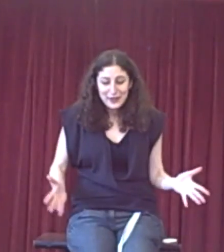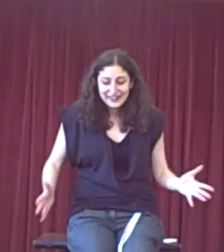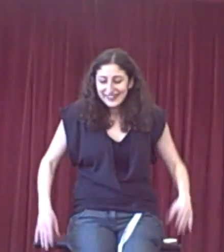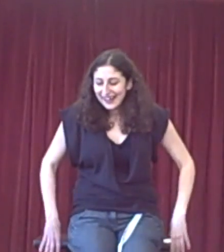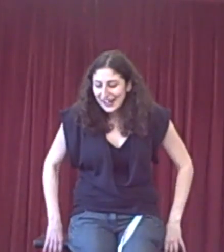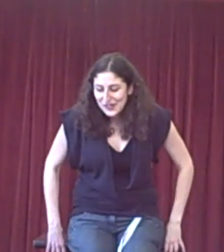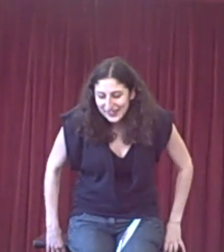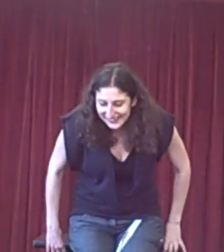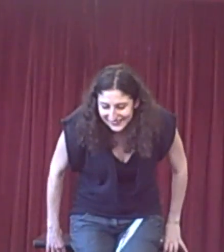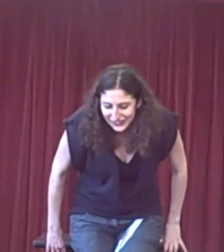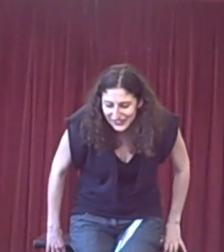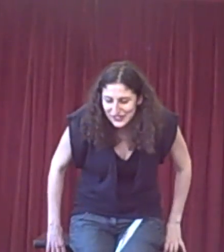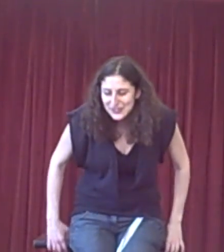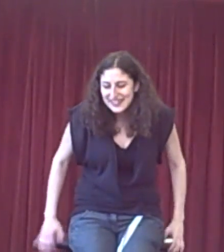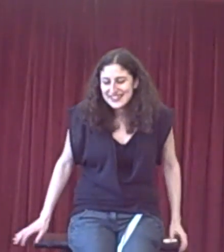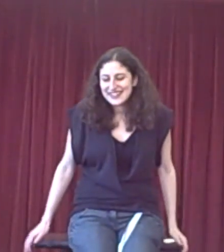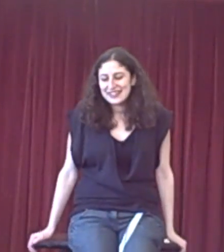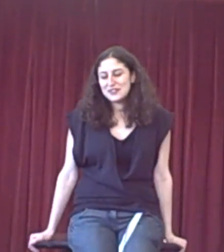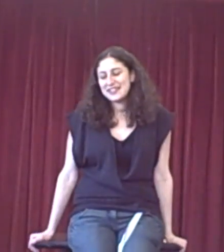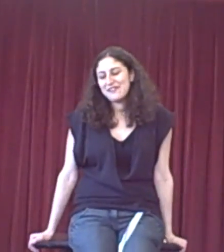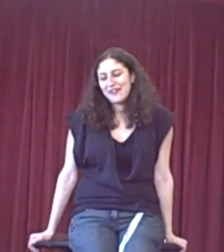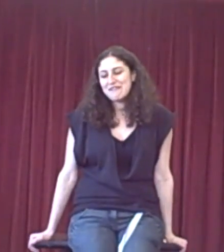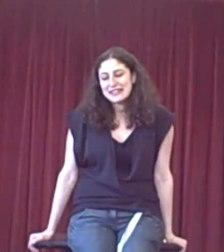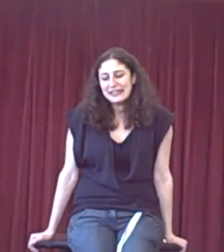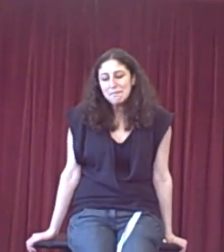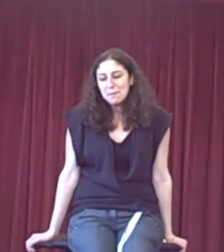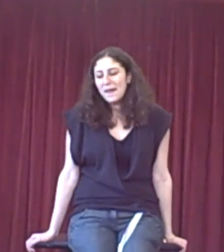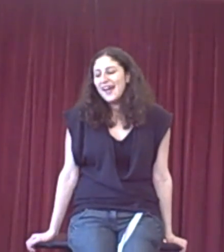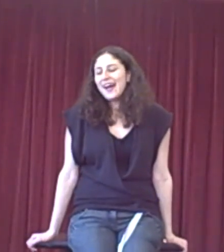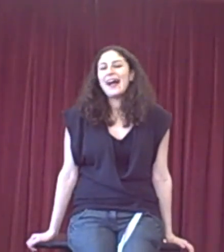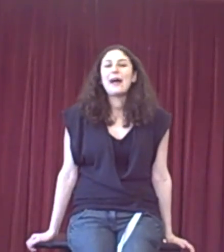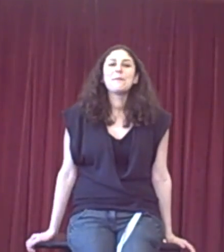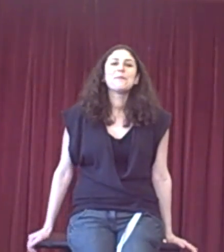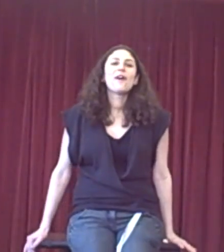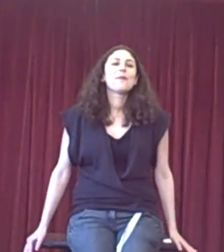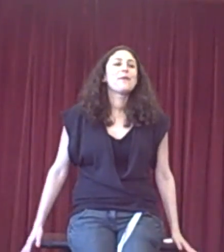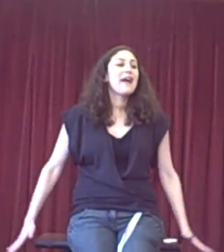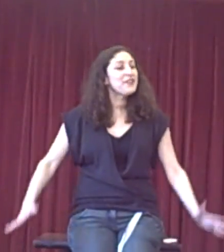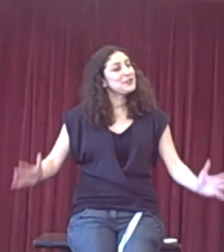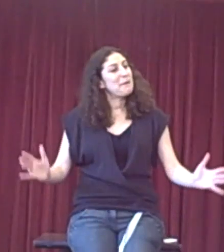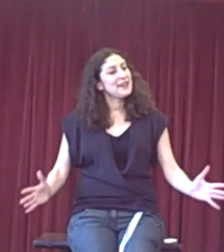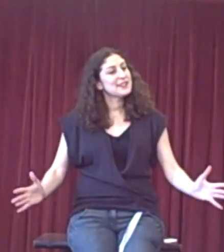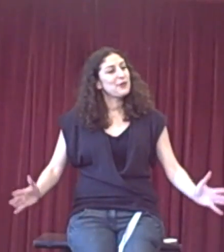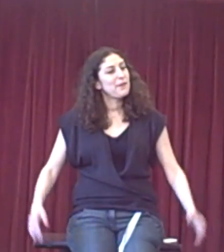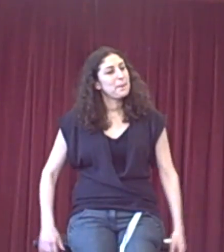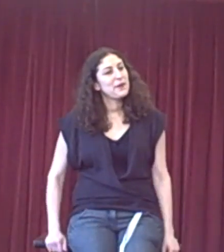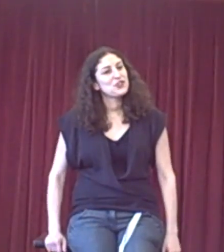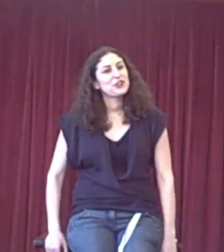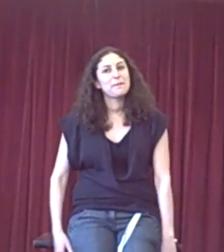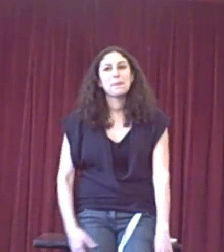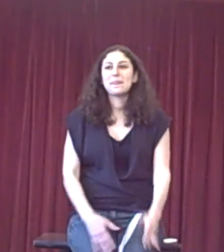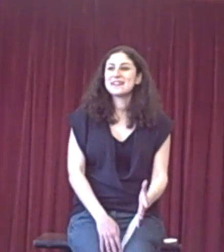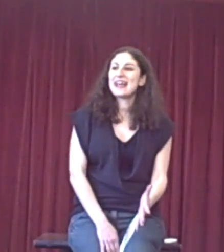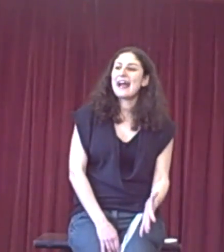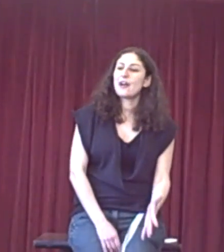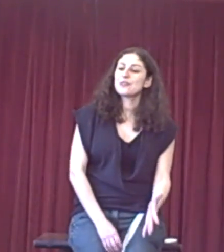when you can use things that you've seen very recently. We're having a debate on the motion that this house